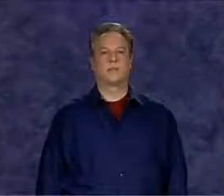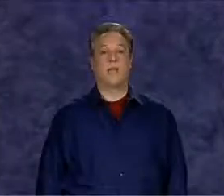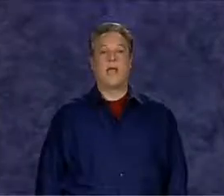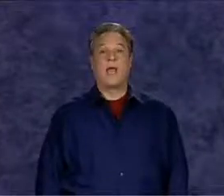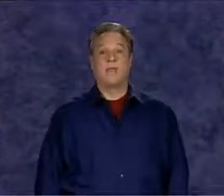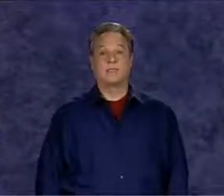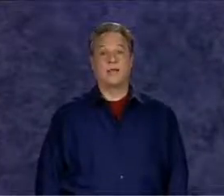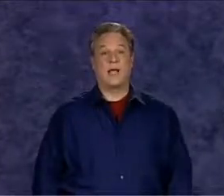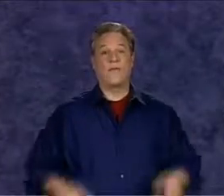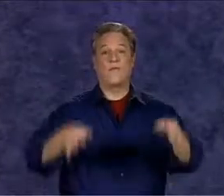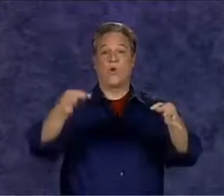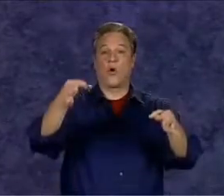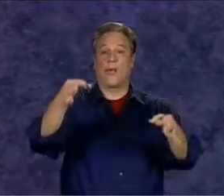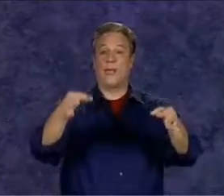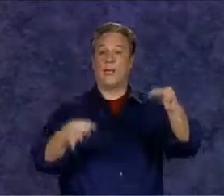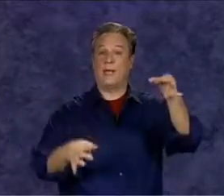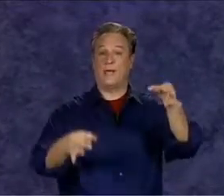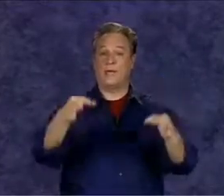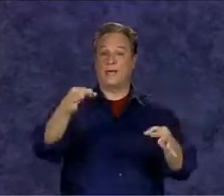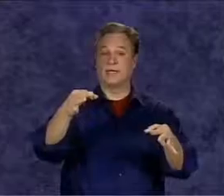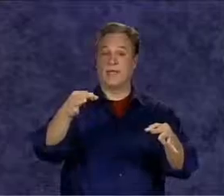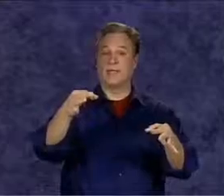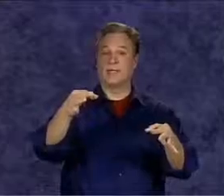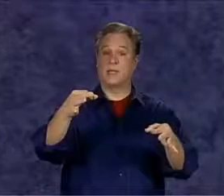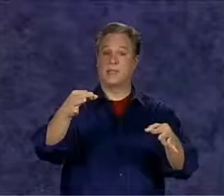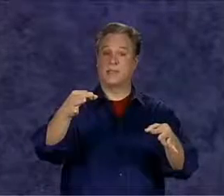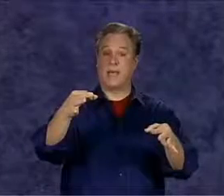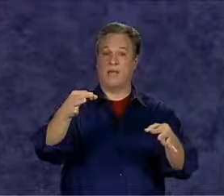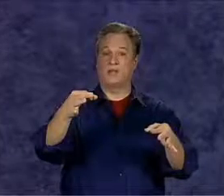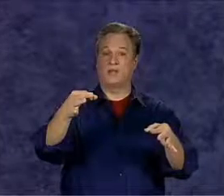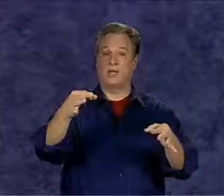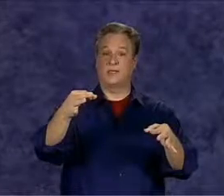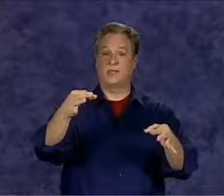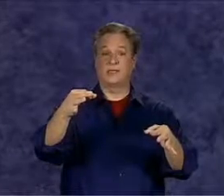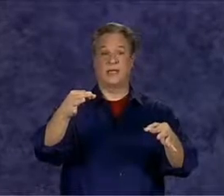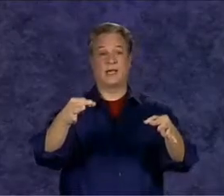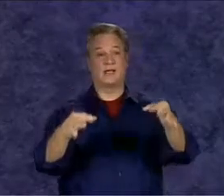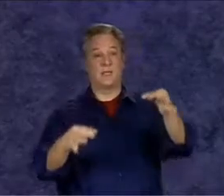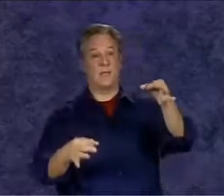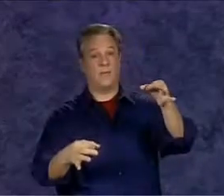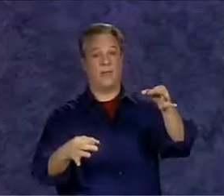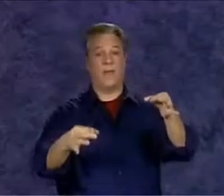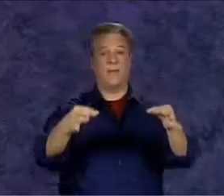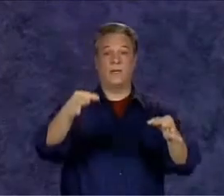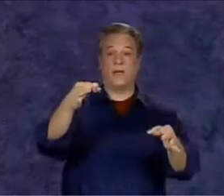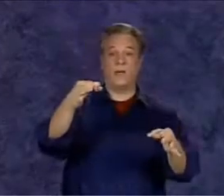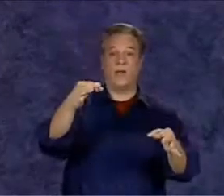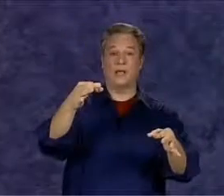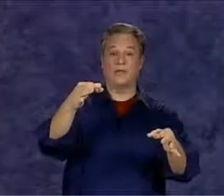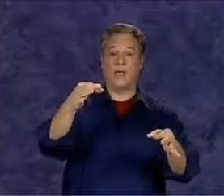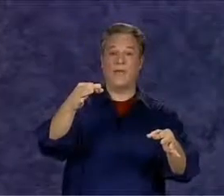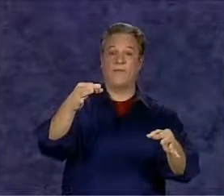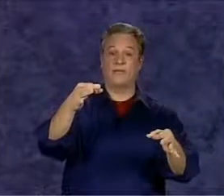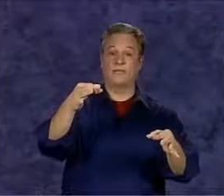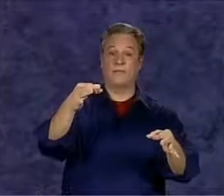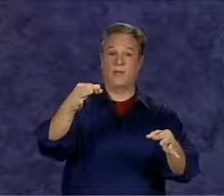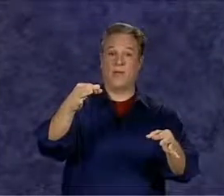the sign for if is based on the scales of justice that tip up and down as the evidence is being